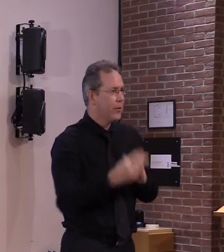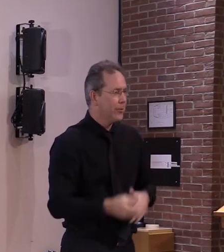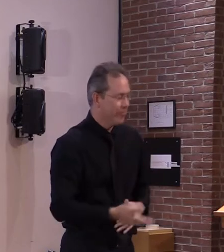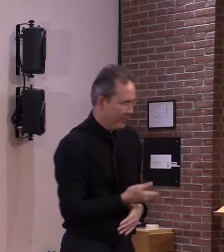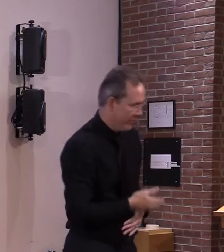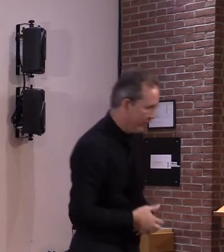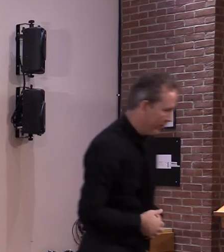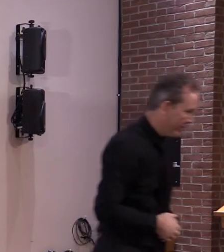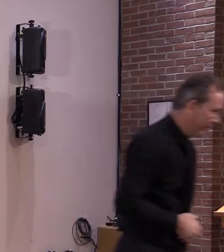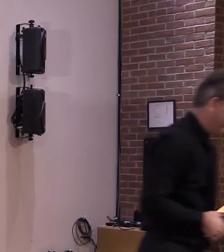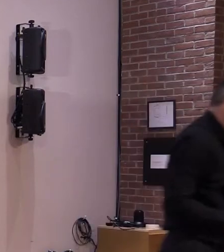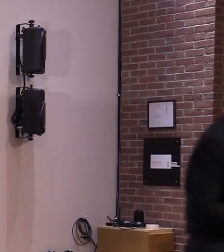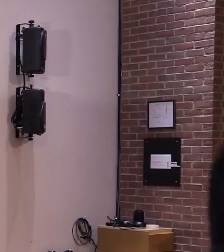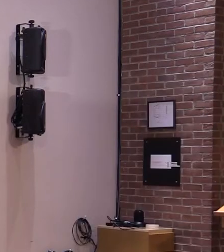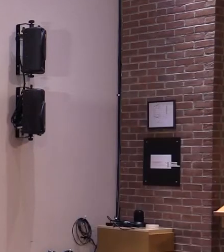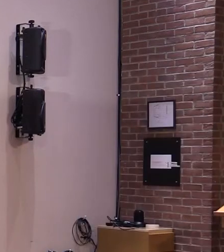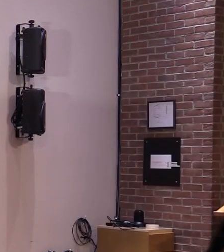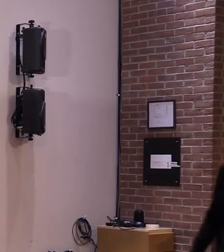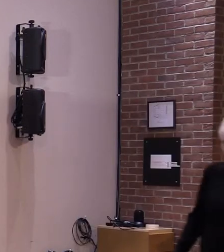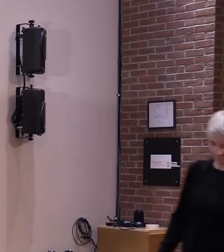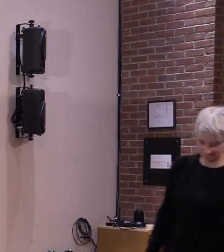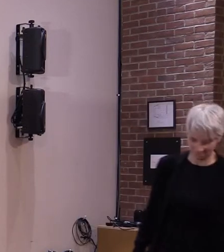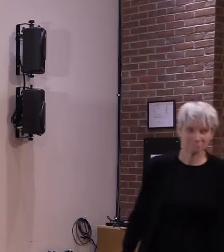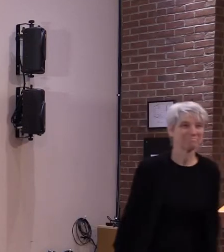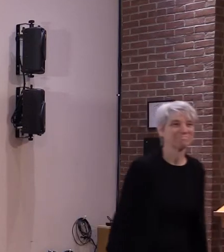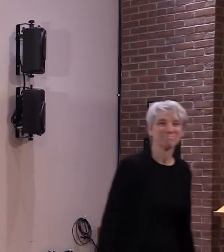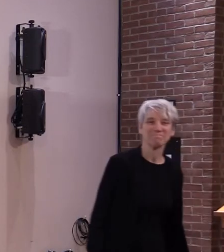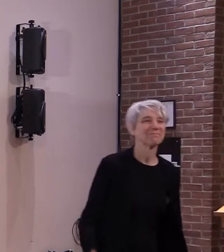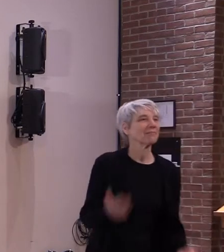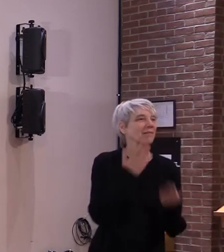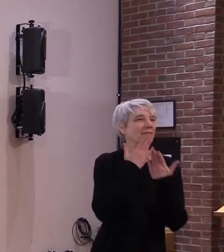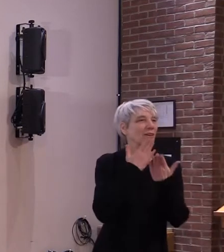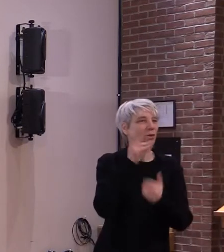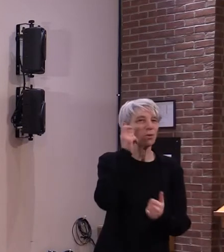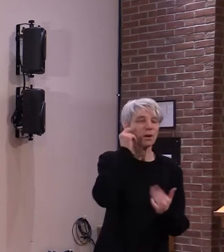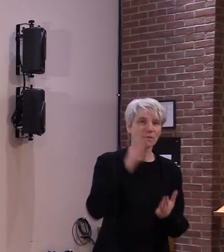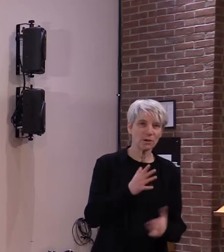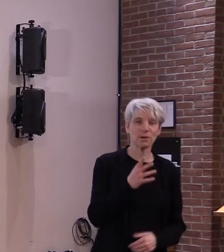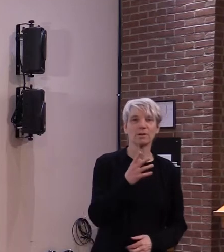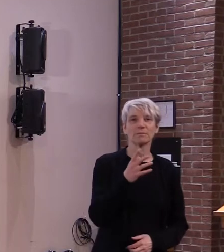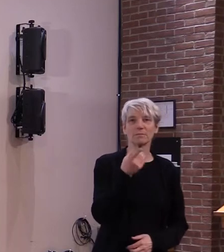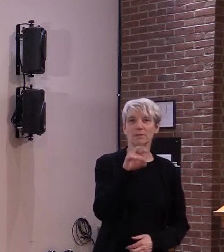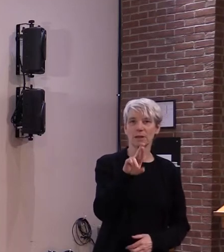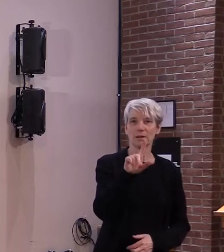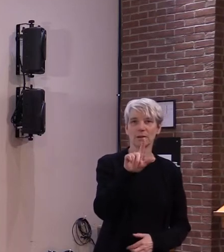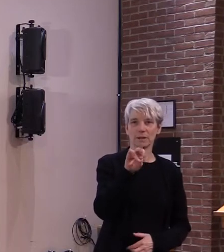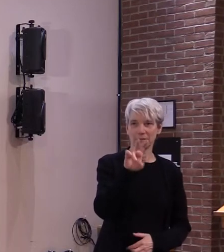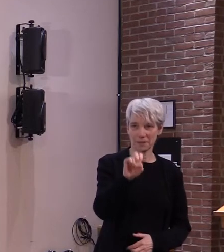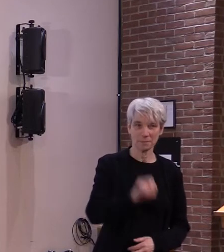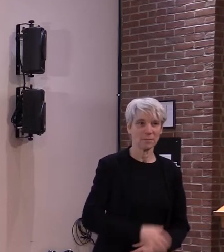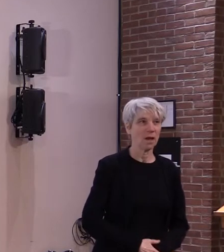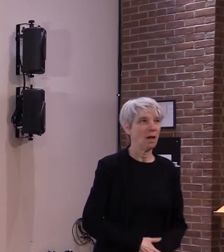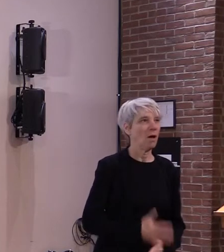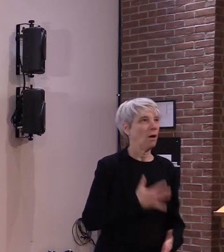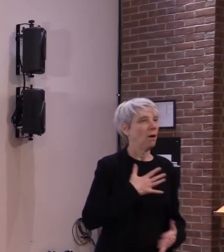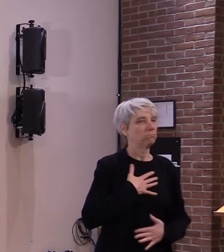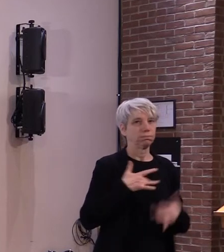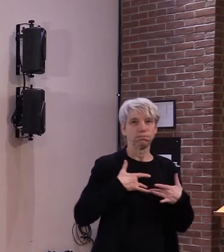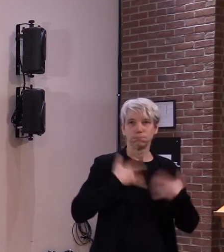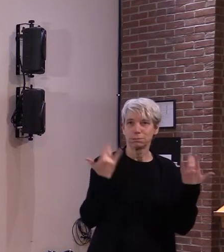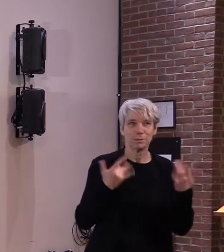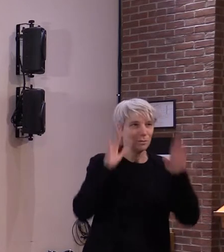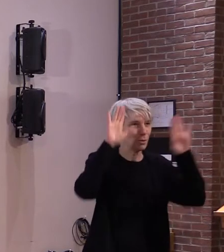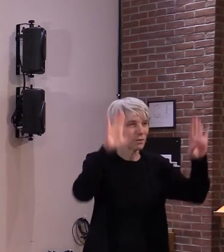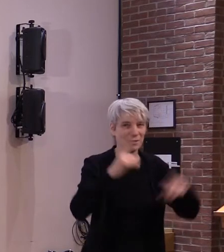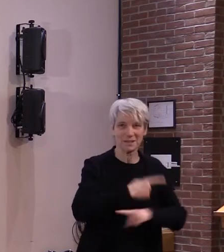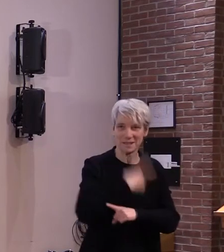thank you dr levina governor scott uh i'll just say that um this is an exciting day uvm medical center is